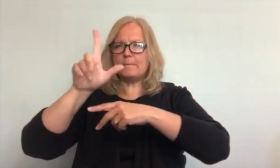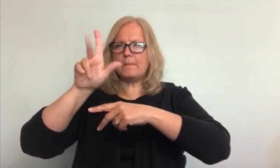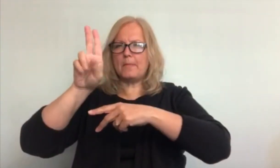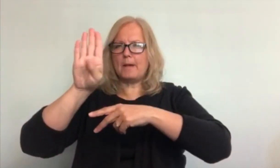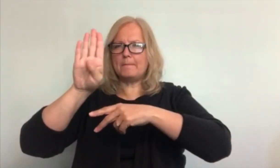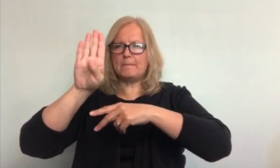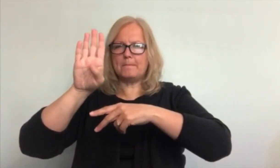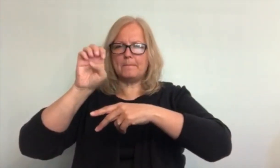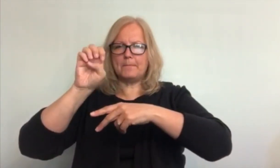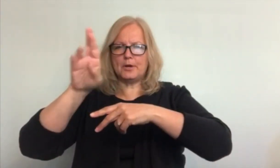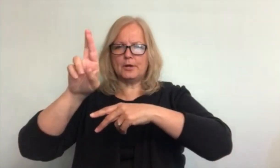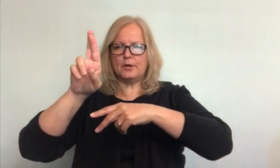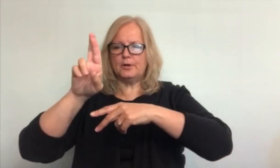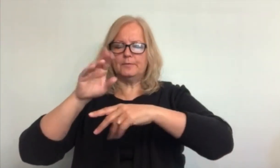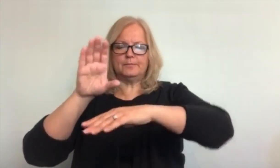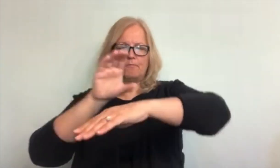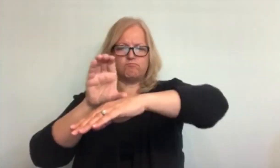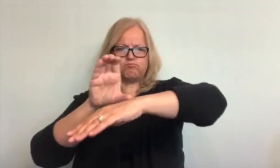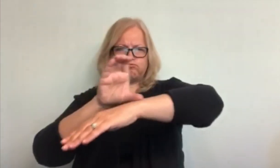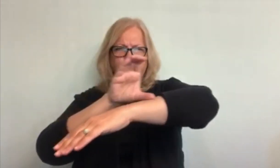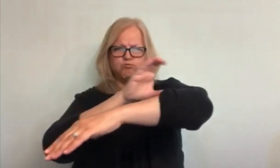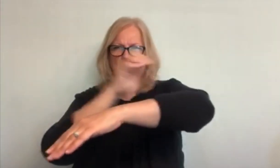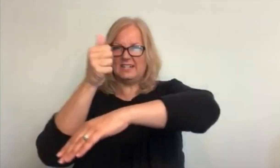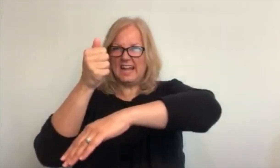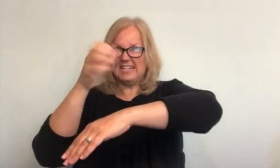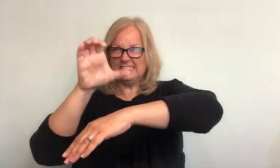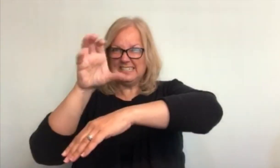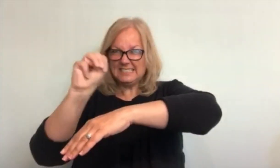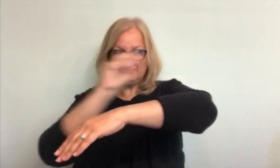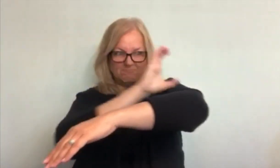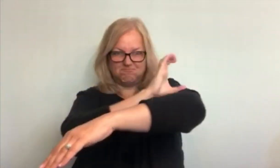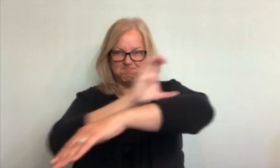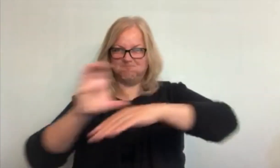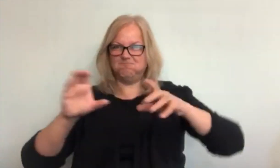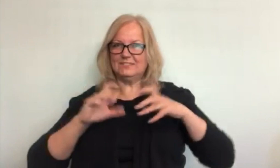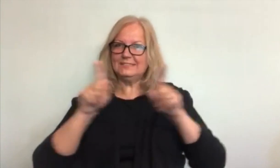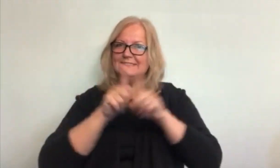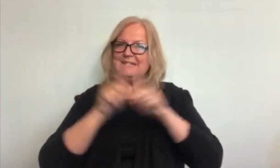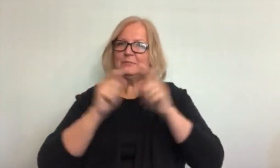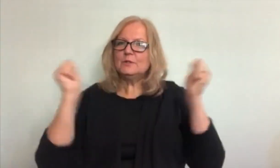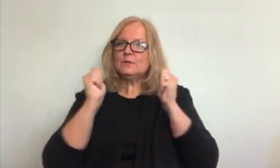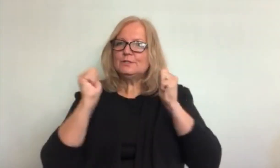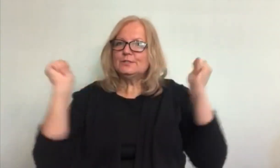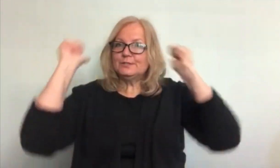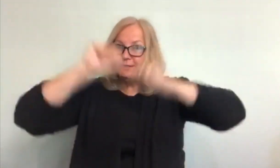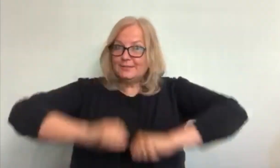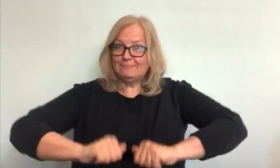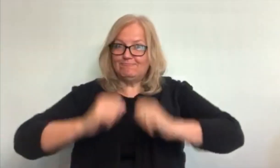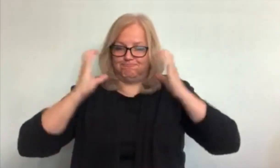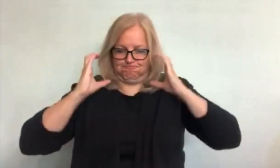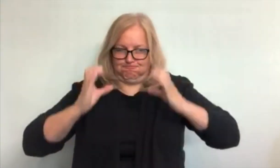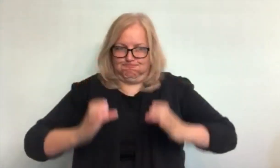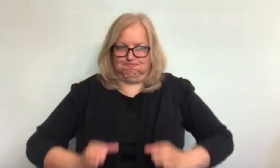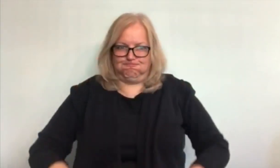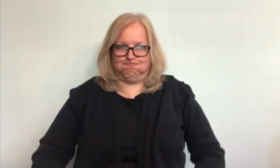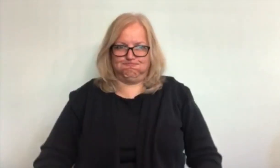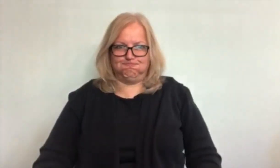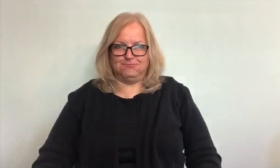They also have a warm layer of fat under their skin called blubber. It's 10 centimeters thick and